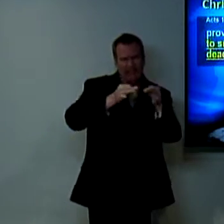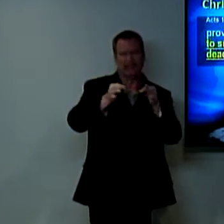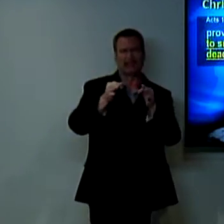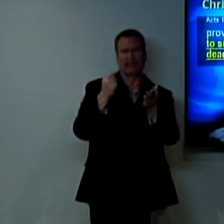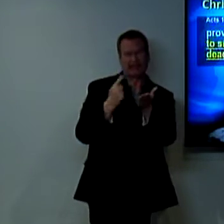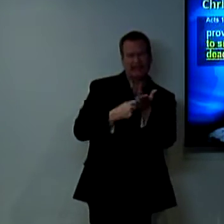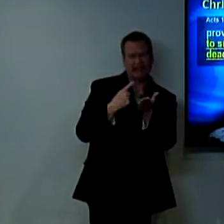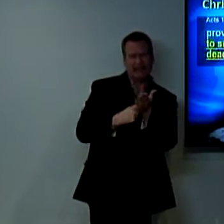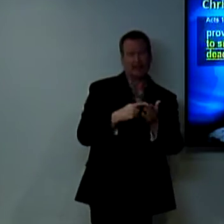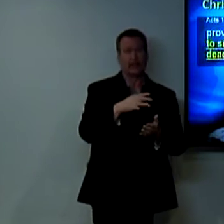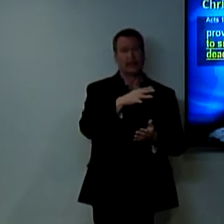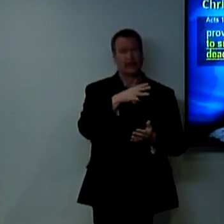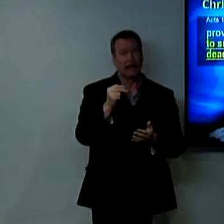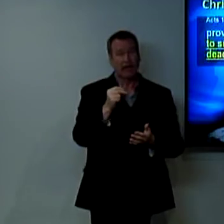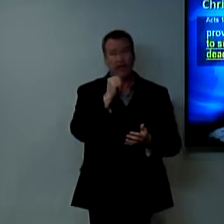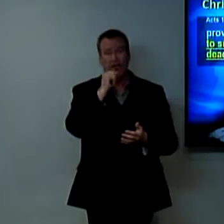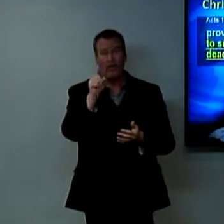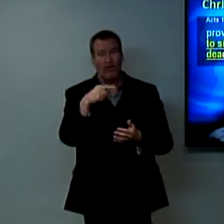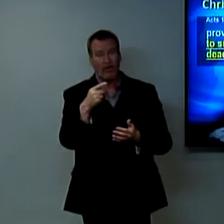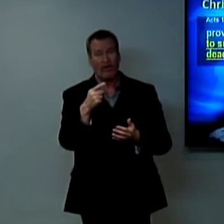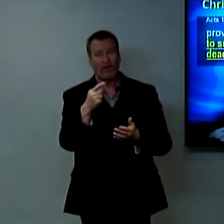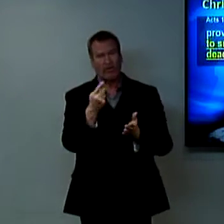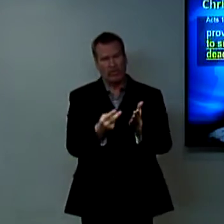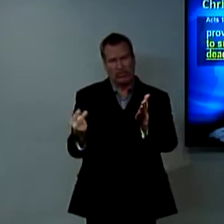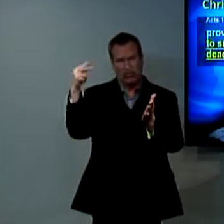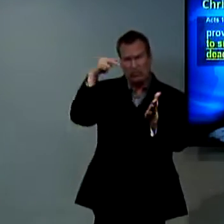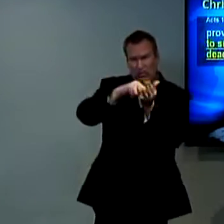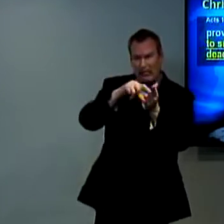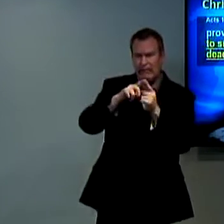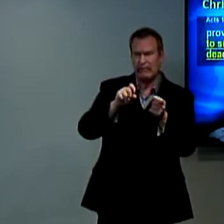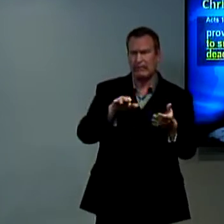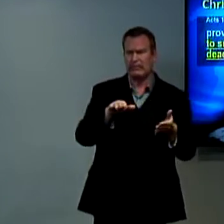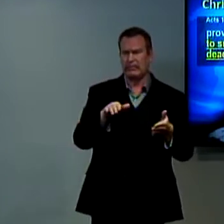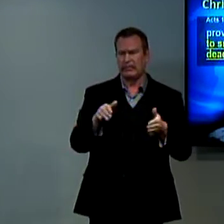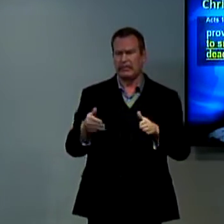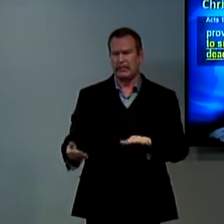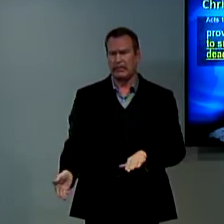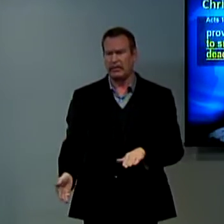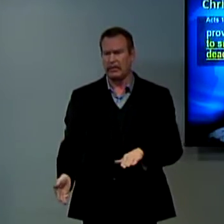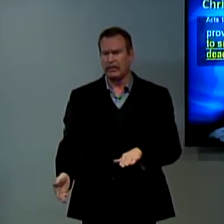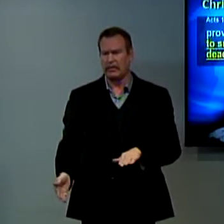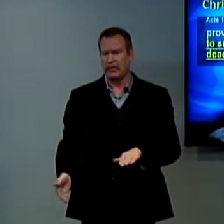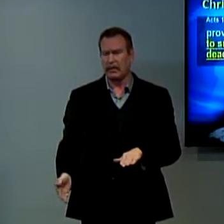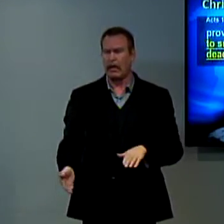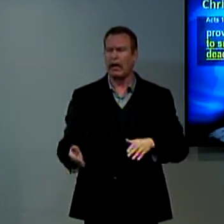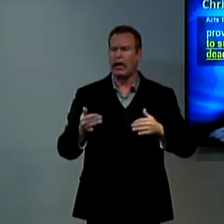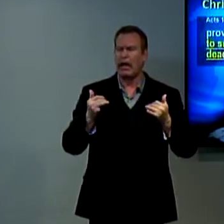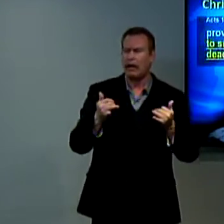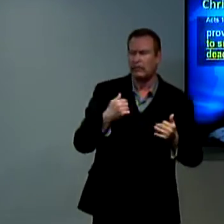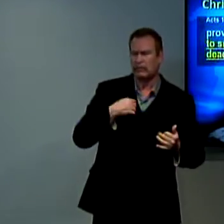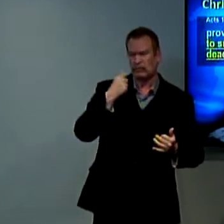and he explained this and discussed this with the people and not only that but that he rules from the dead